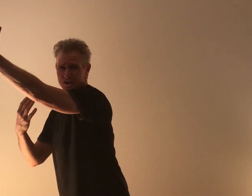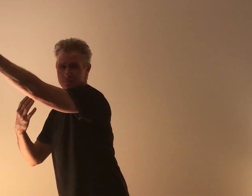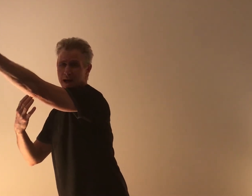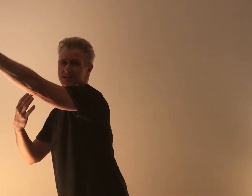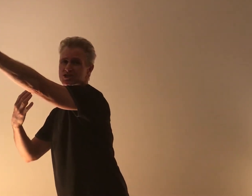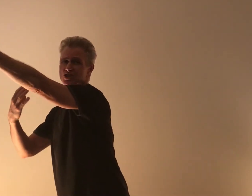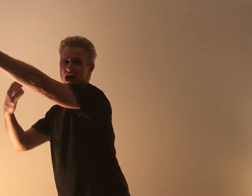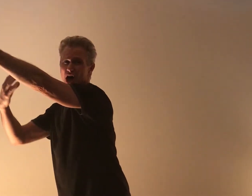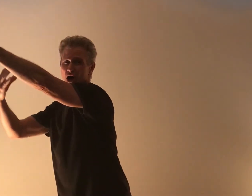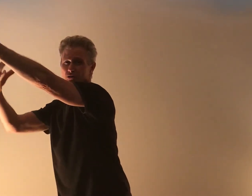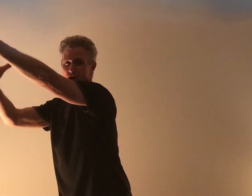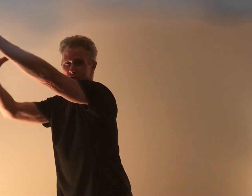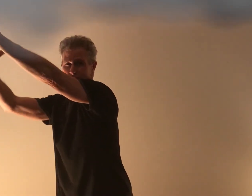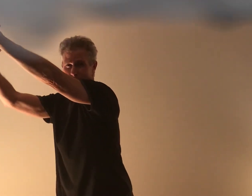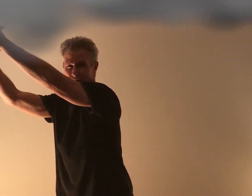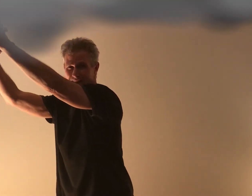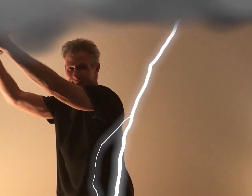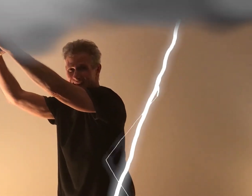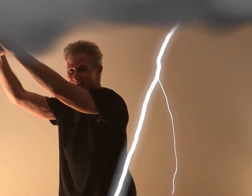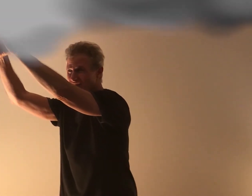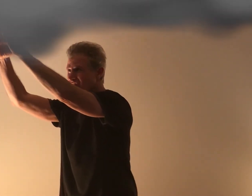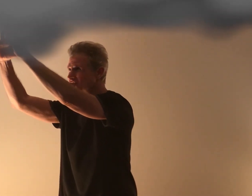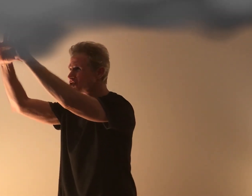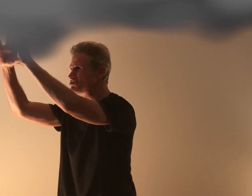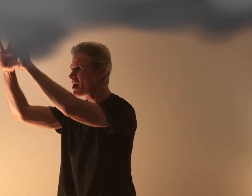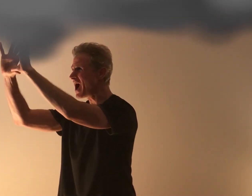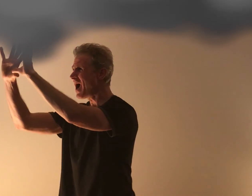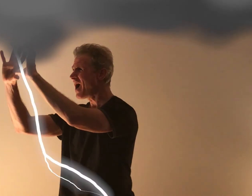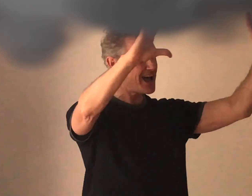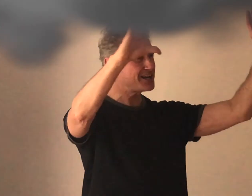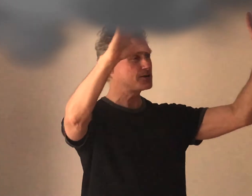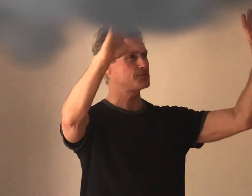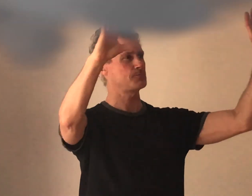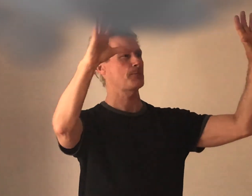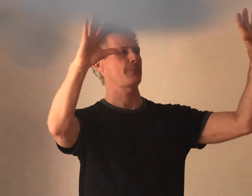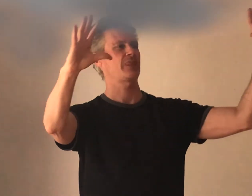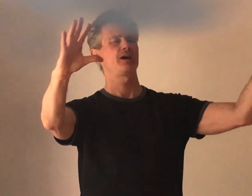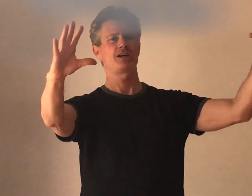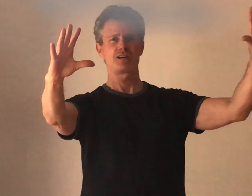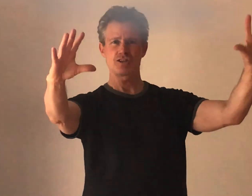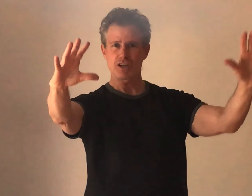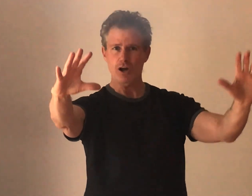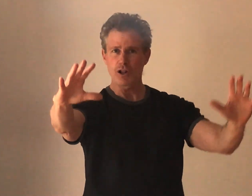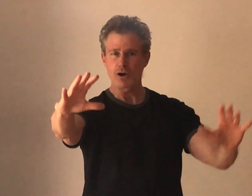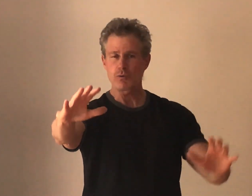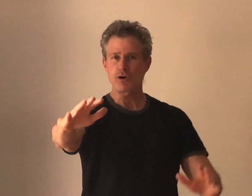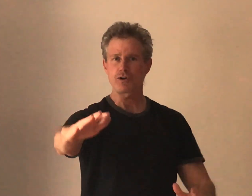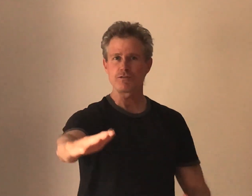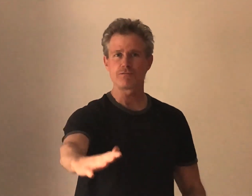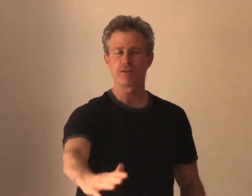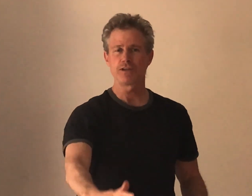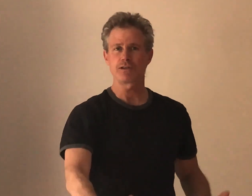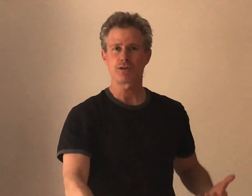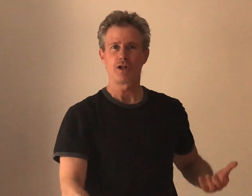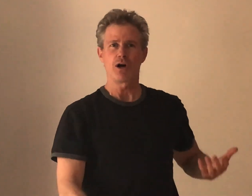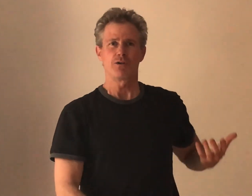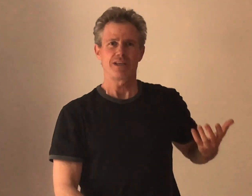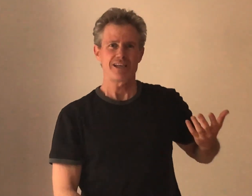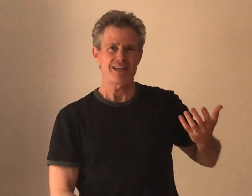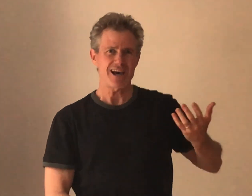myself For the lightning strike Is all I wanna feel On the